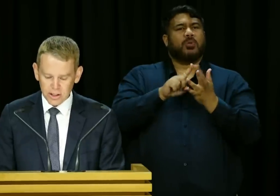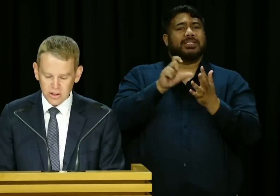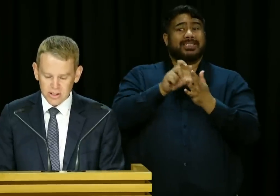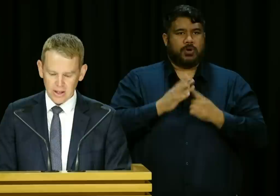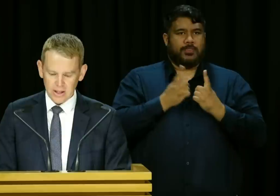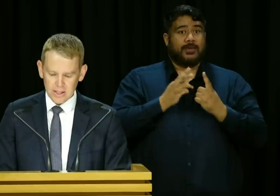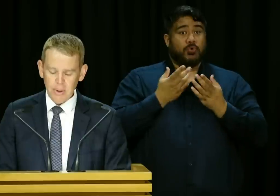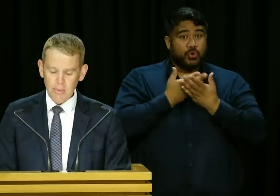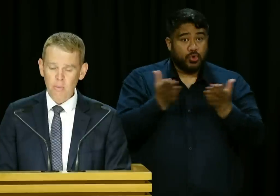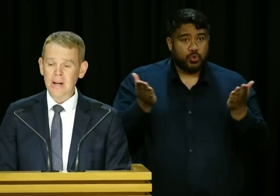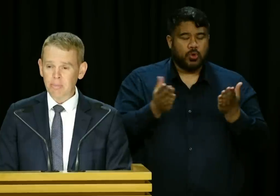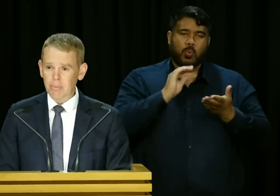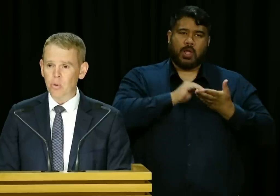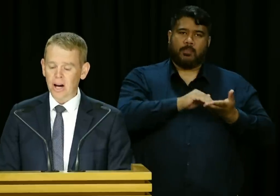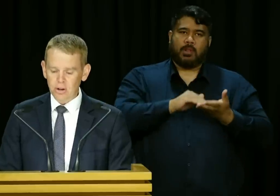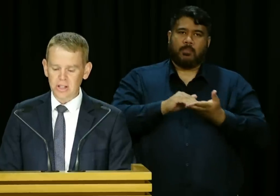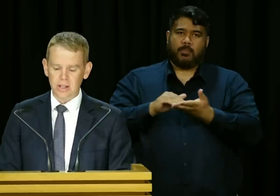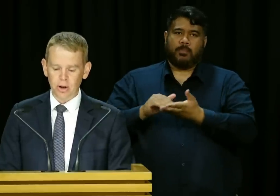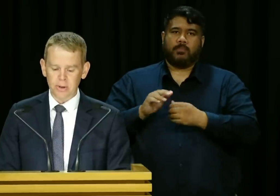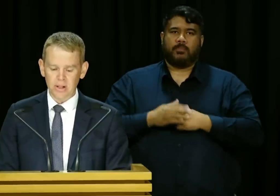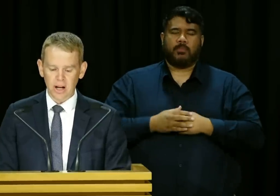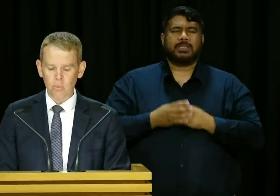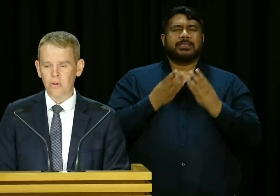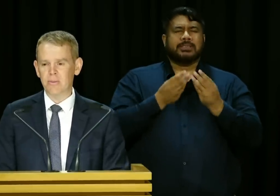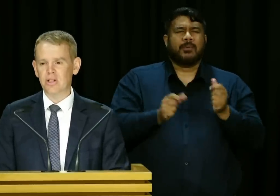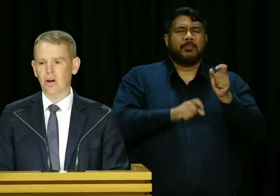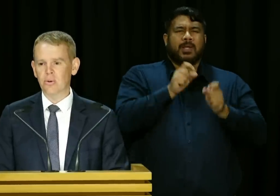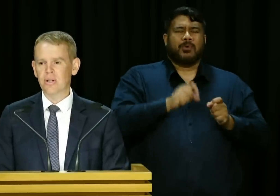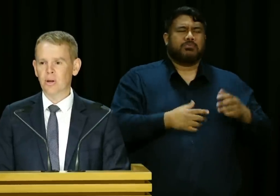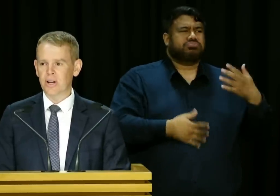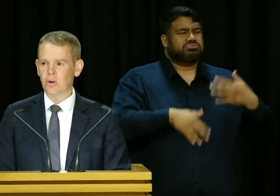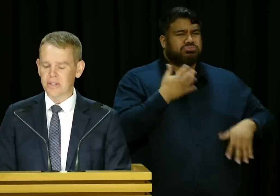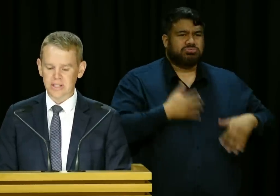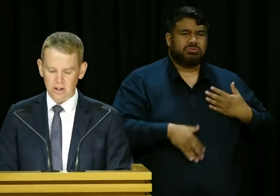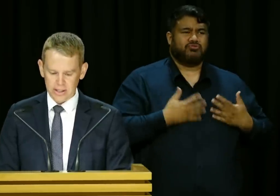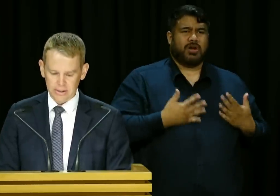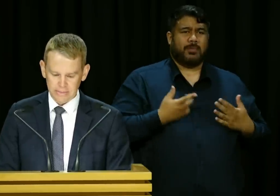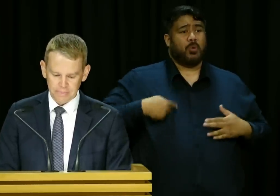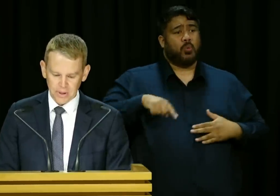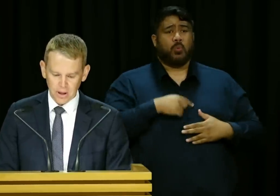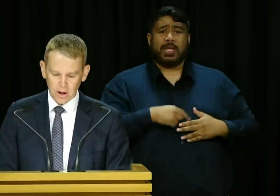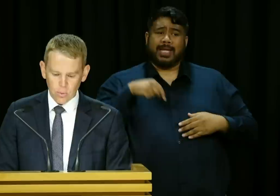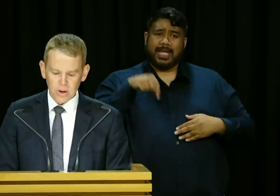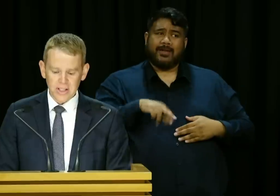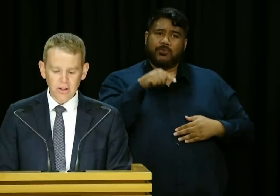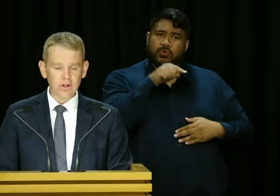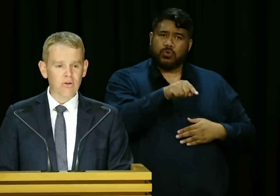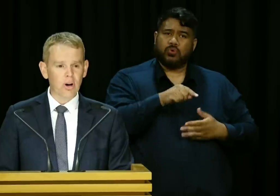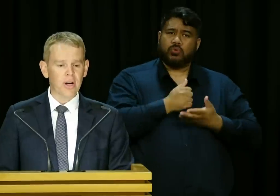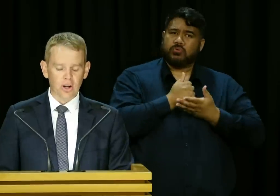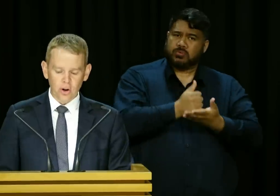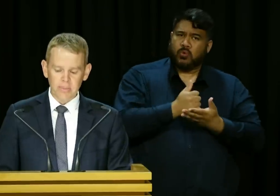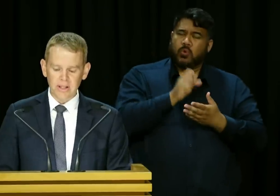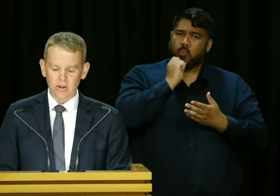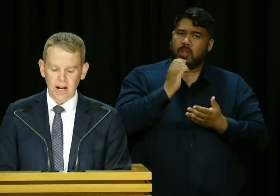household budgets. Some people, many people, are hurting at the moment, and I want them to know that we are on their side. We'll continue to